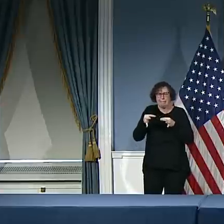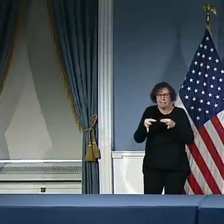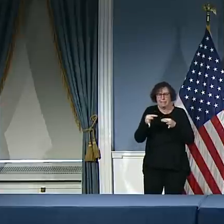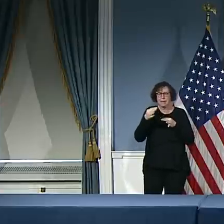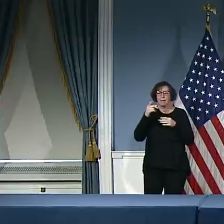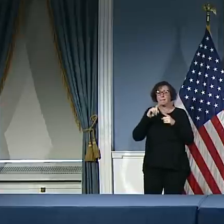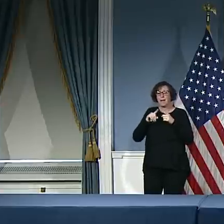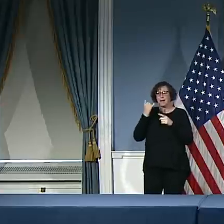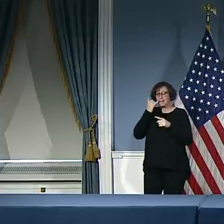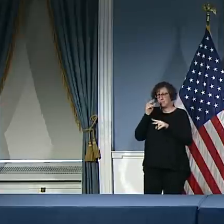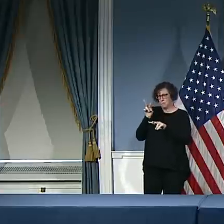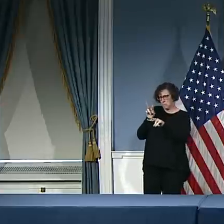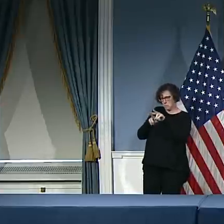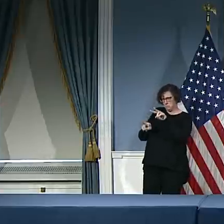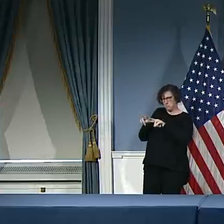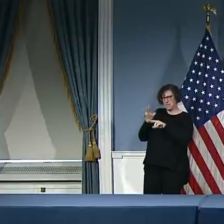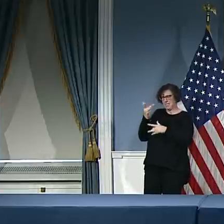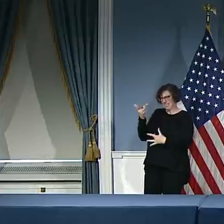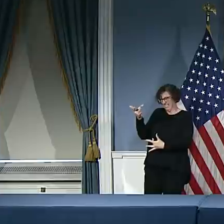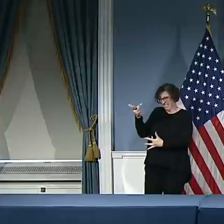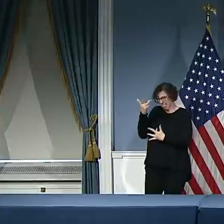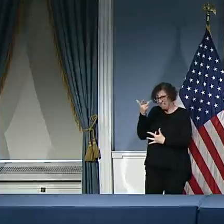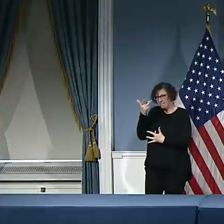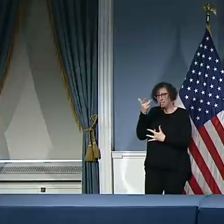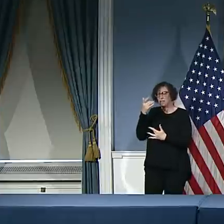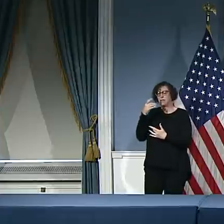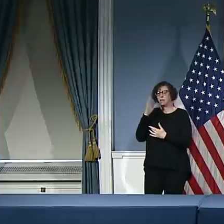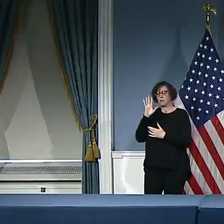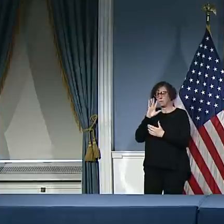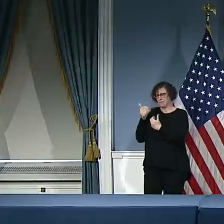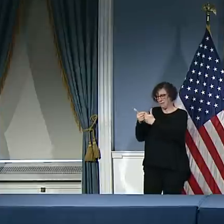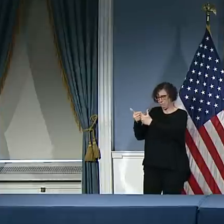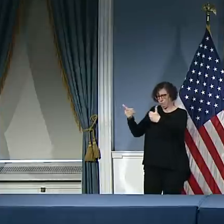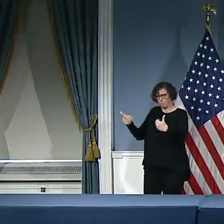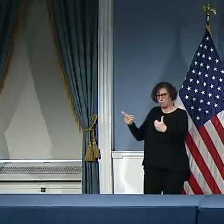doctor. And next question. Next up, we have Amanda from Politico.